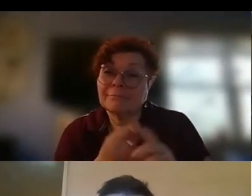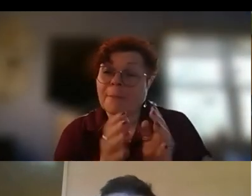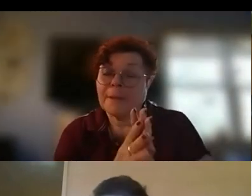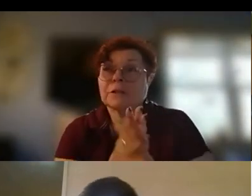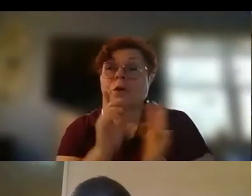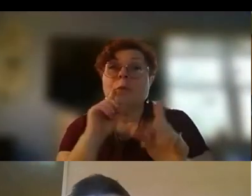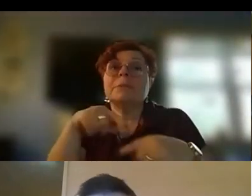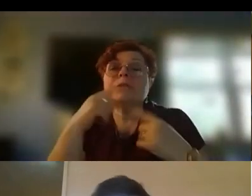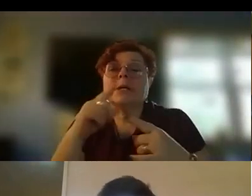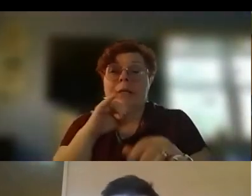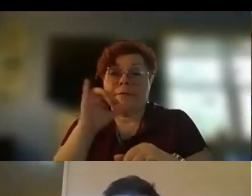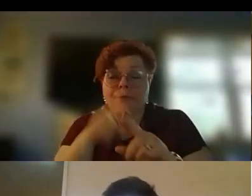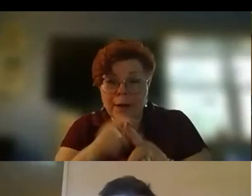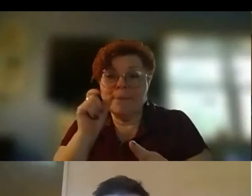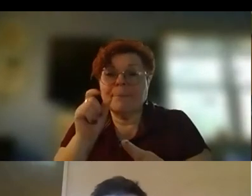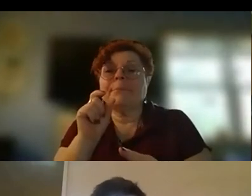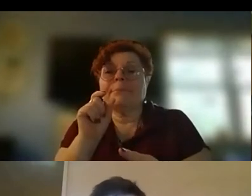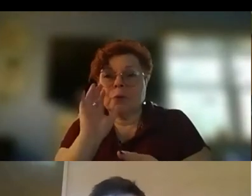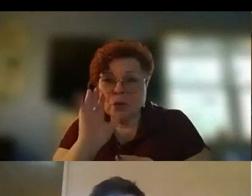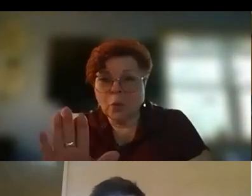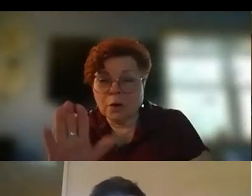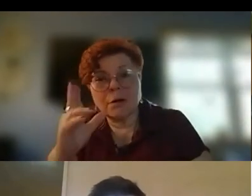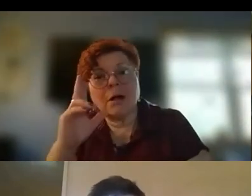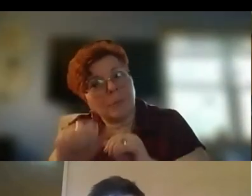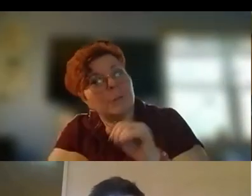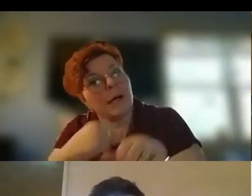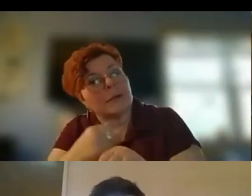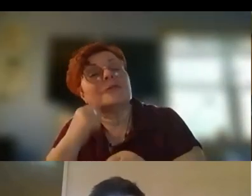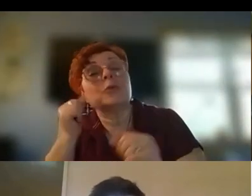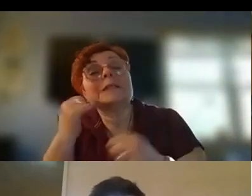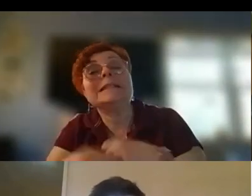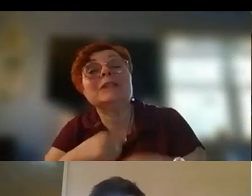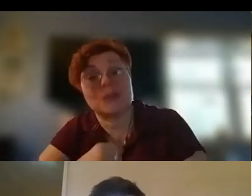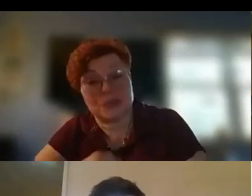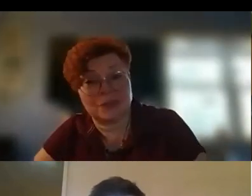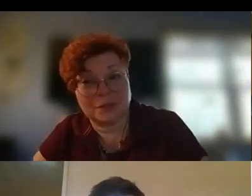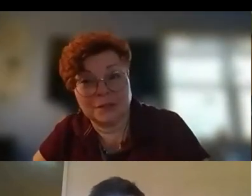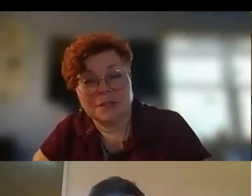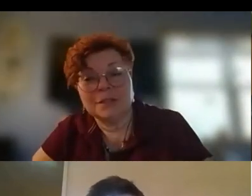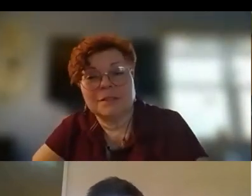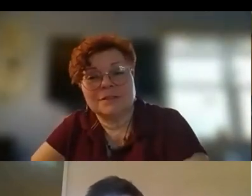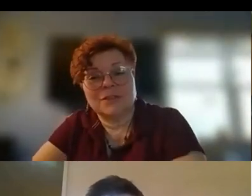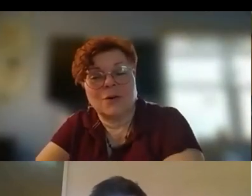So we've been doing it from your alma mater for years. So.